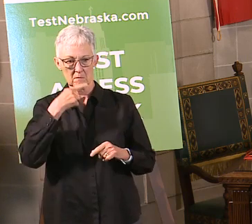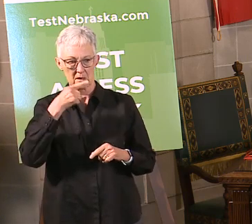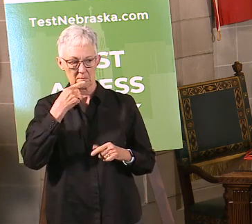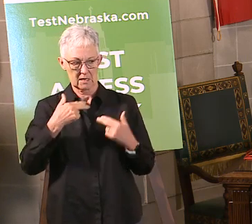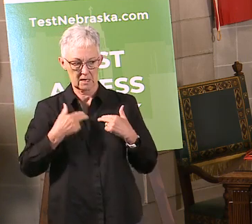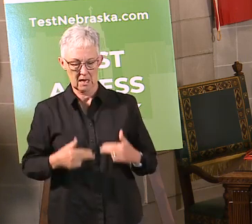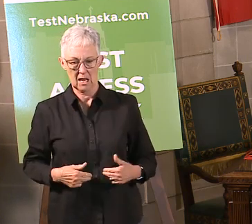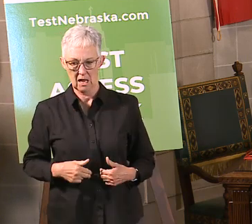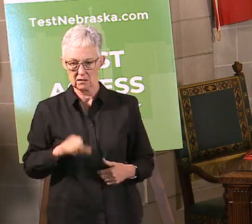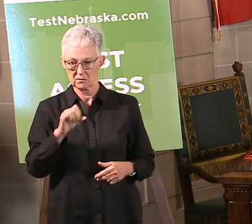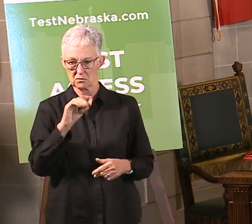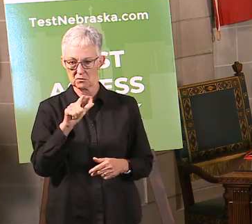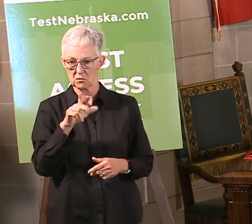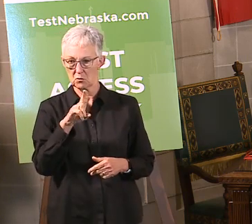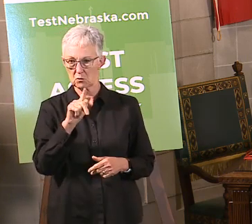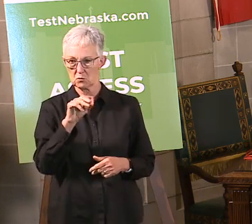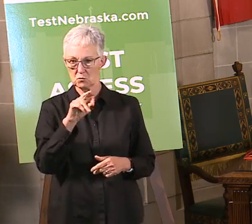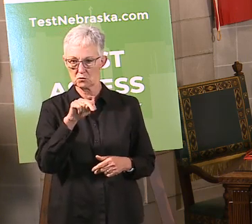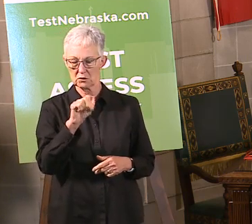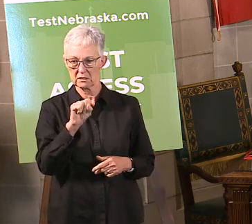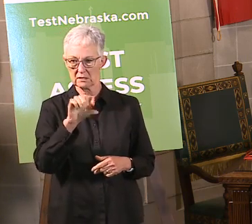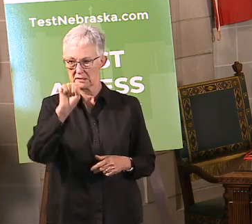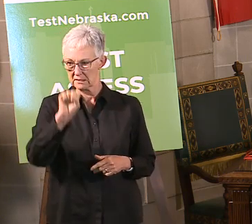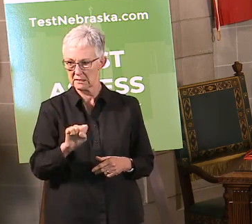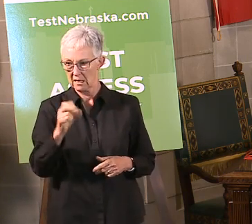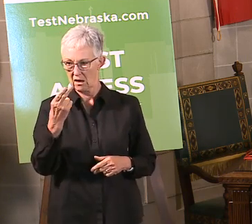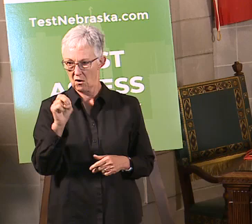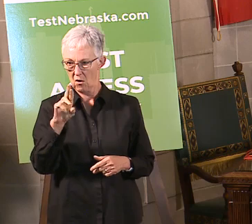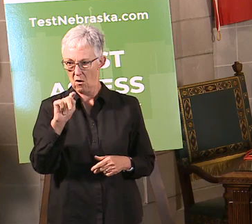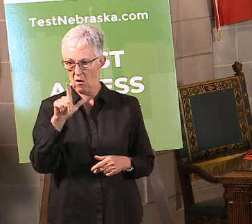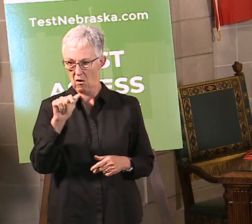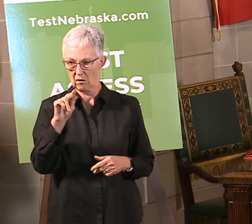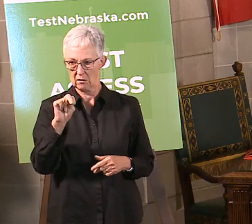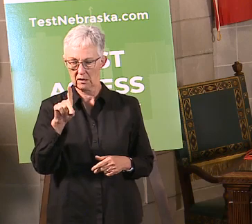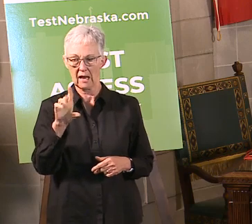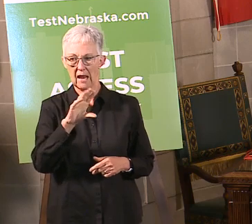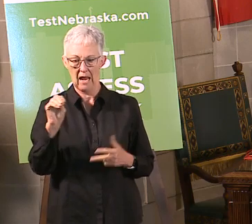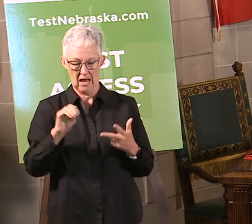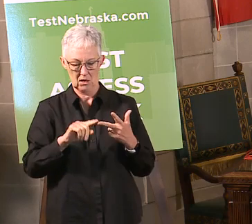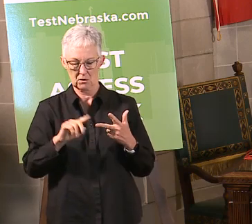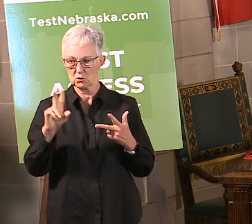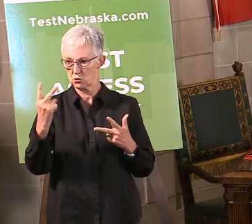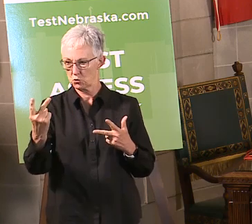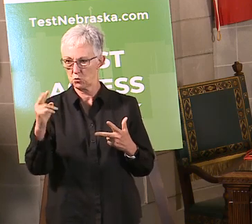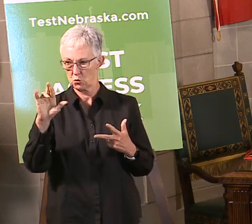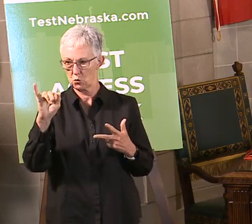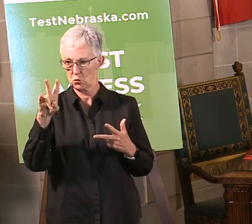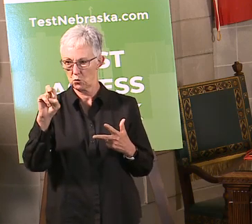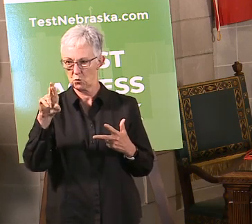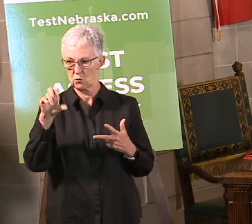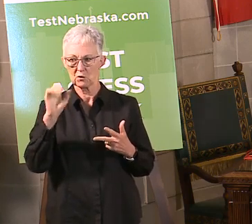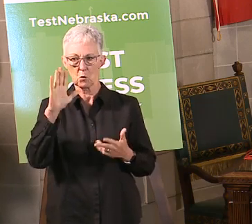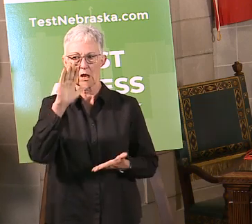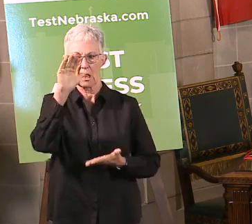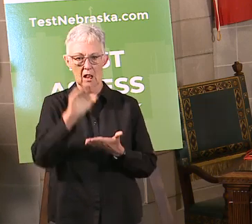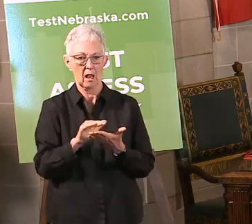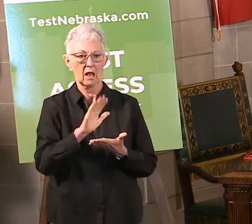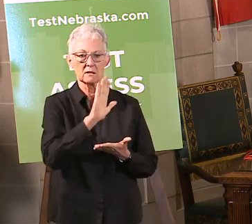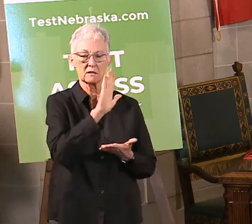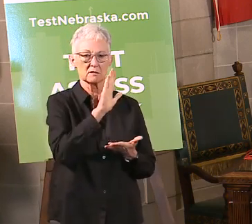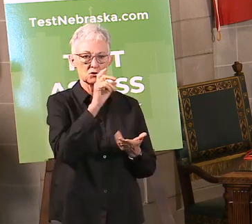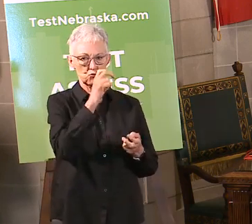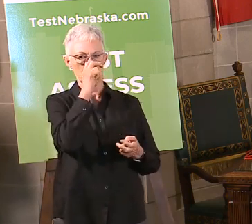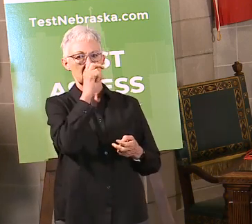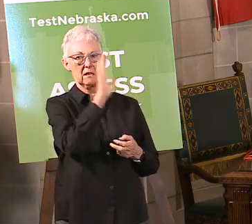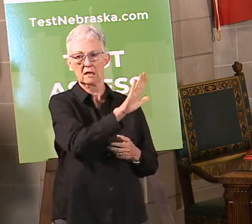South Heartland, and Two Rivers, that they are going to be loosening restrictions starting May 18th. So those are,